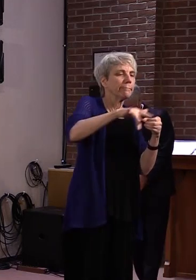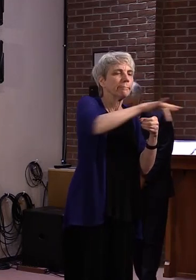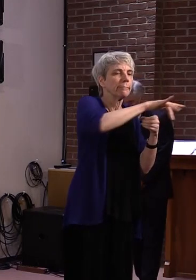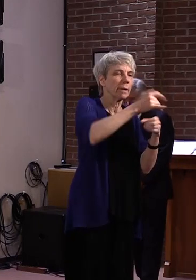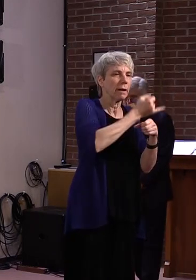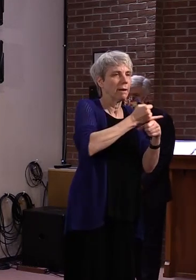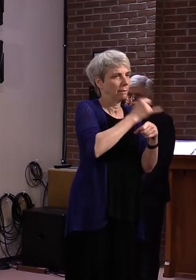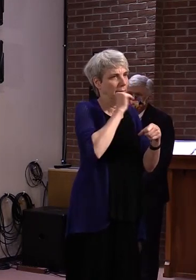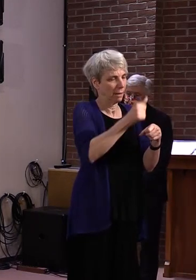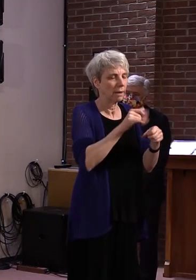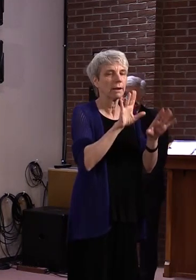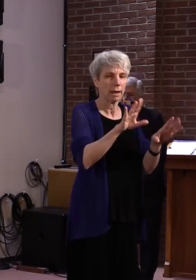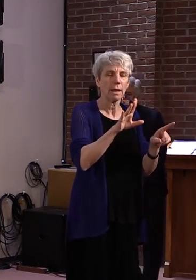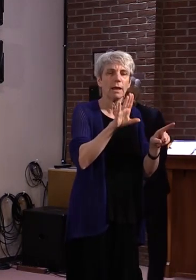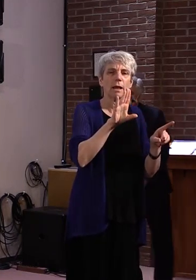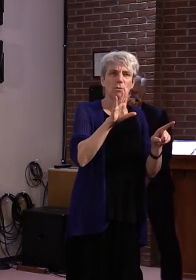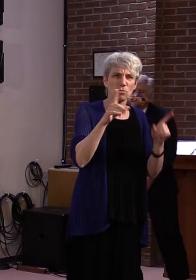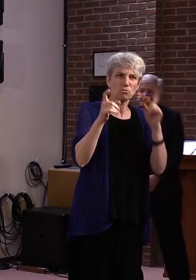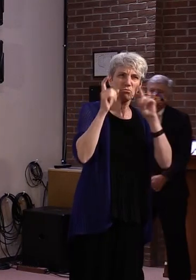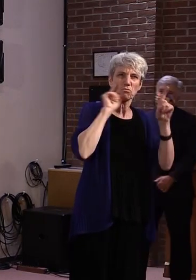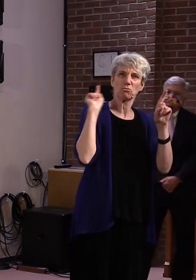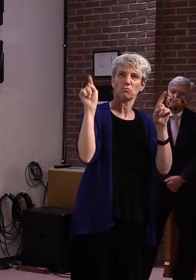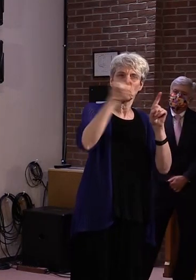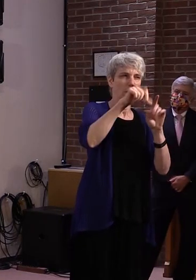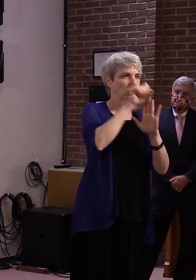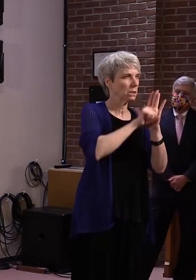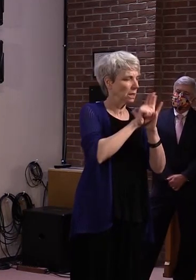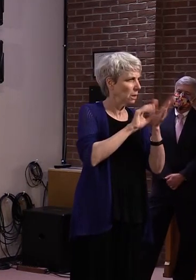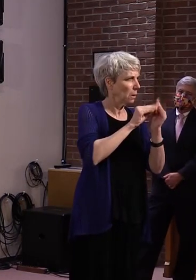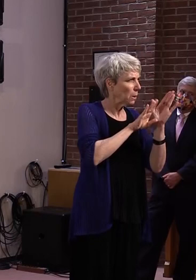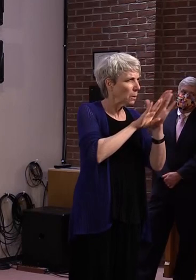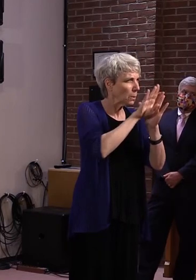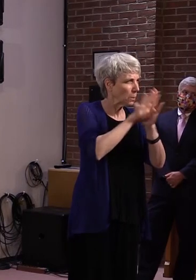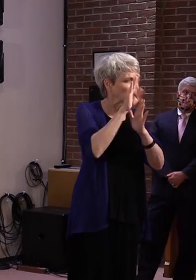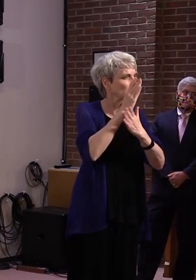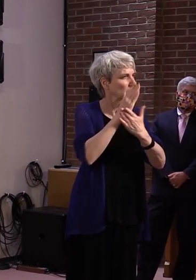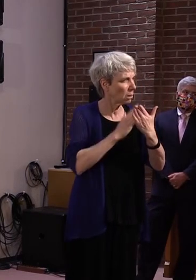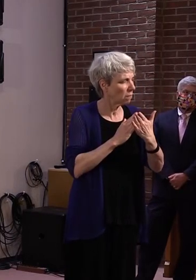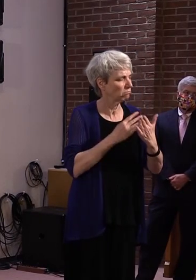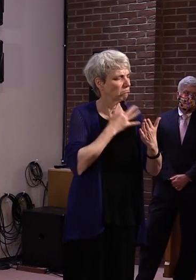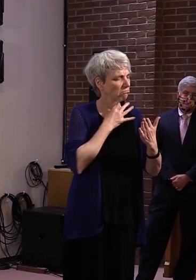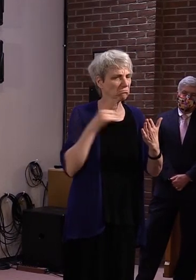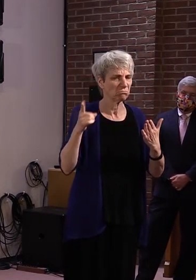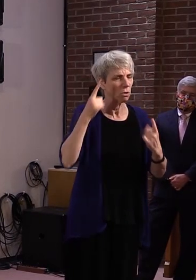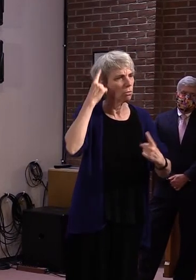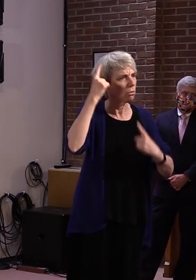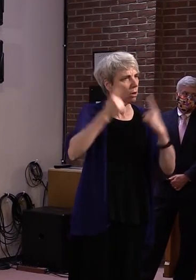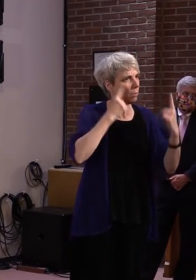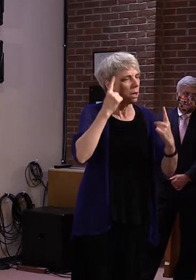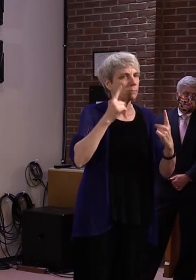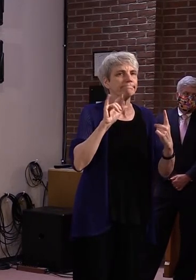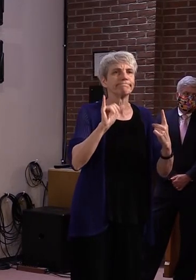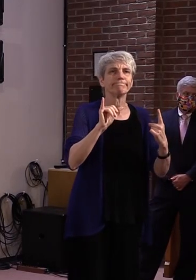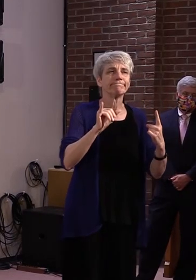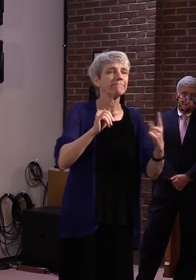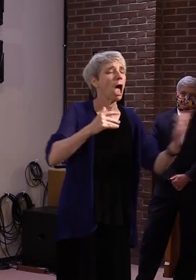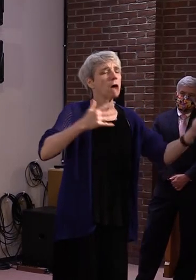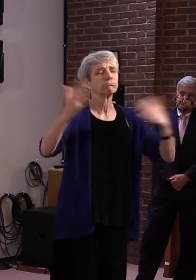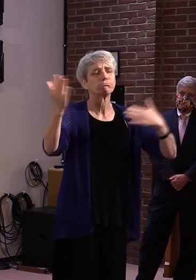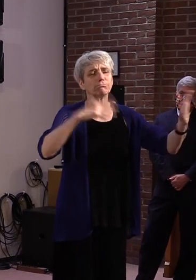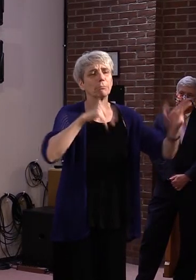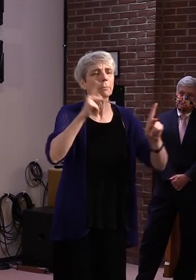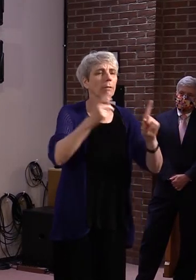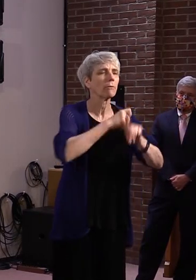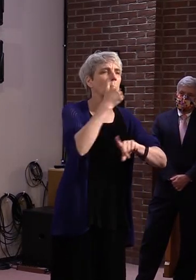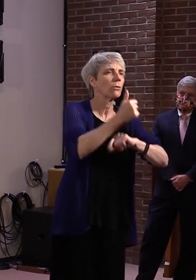it's an uptick in cases in other states. Are you considering it all, you know, going back on, you know, tourism and inviting out-of